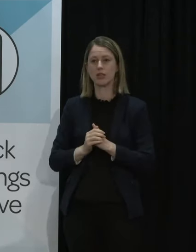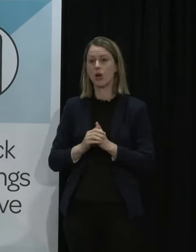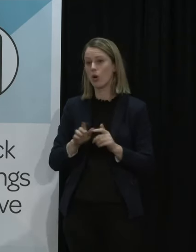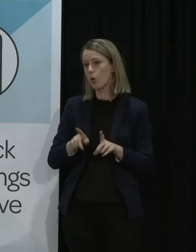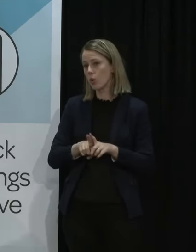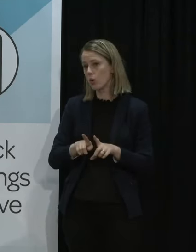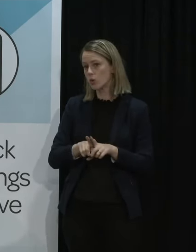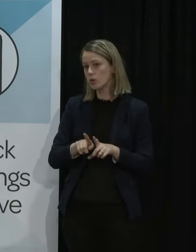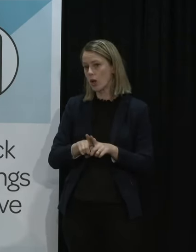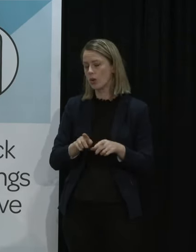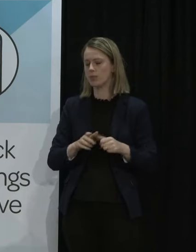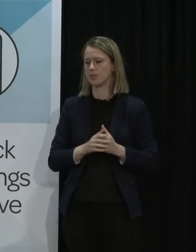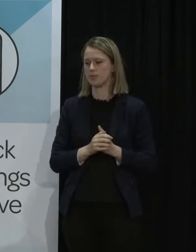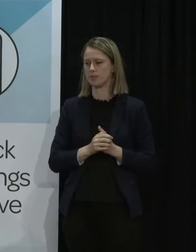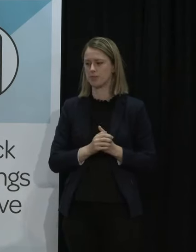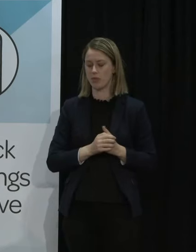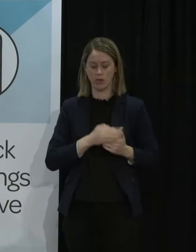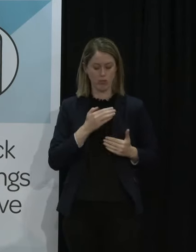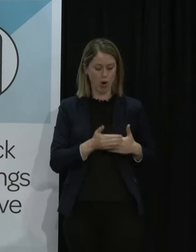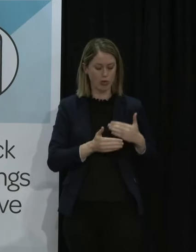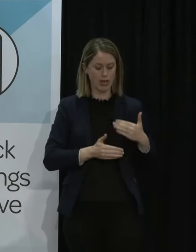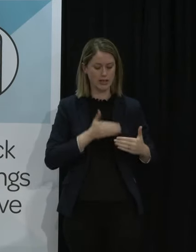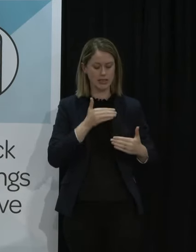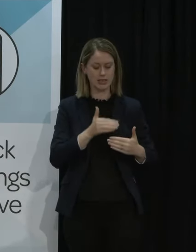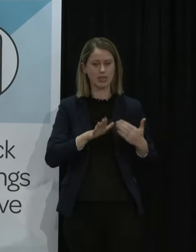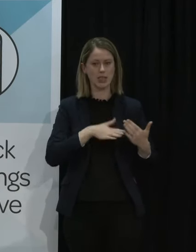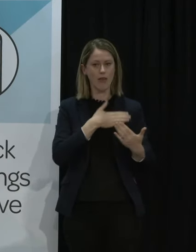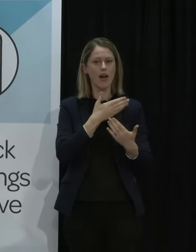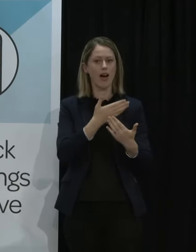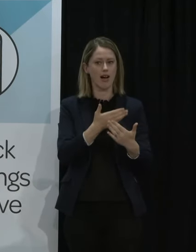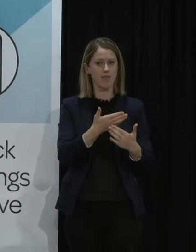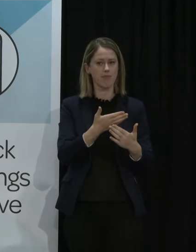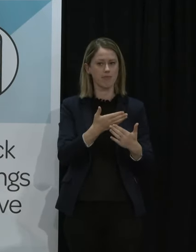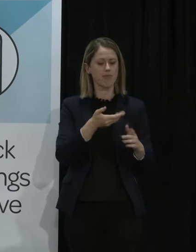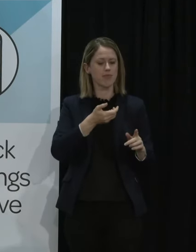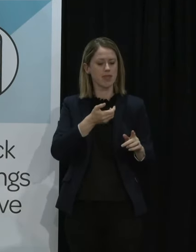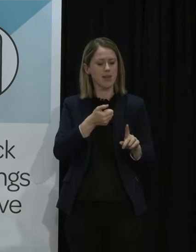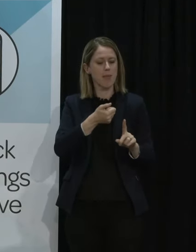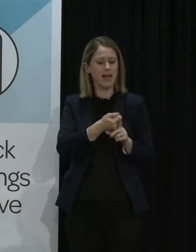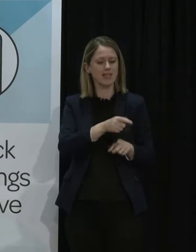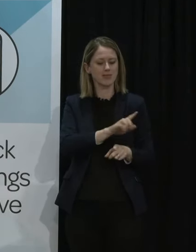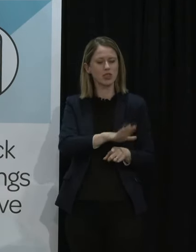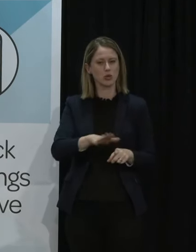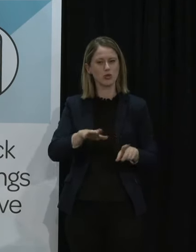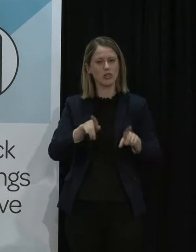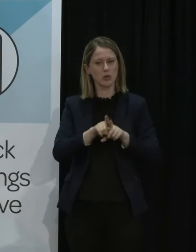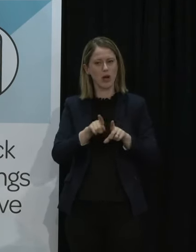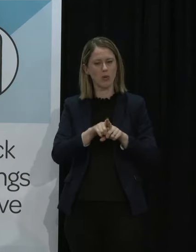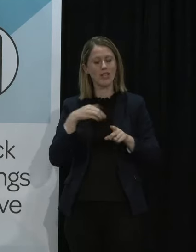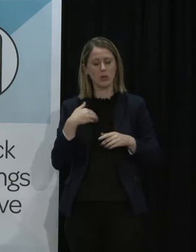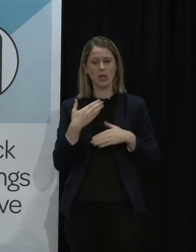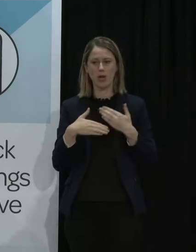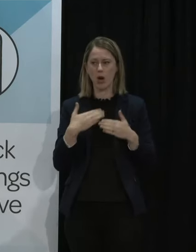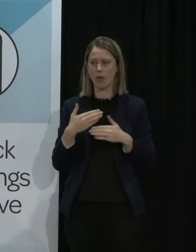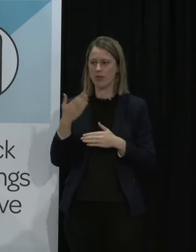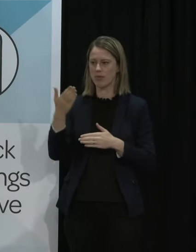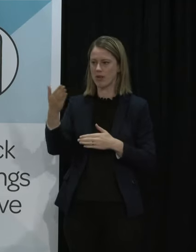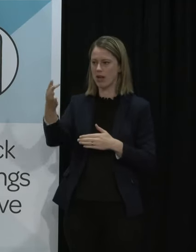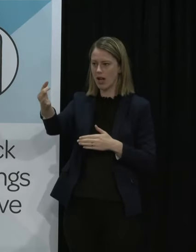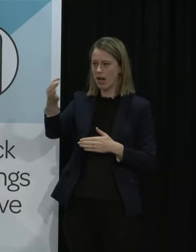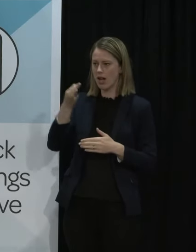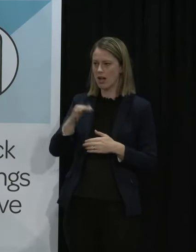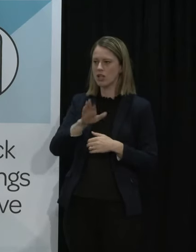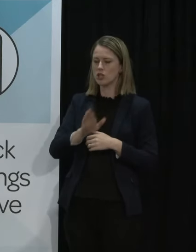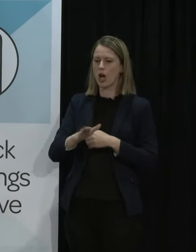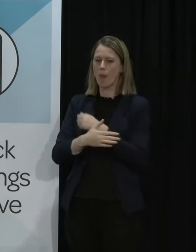know that of the positive progress we've made it's also positively impacting these children too we just need to keep going Those